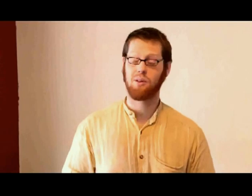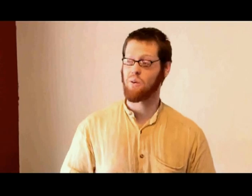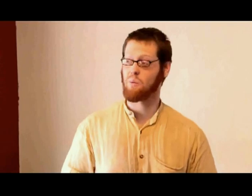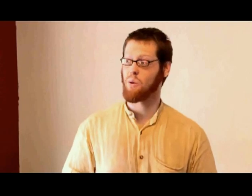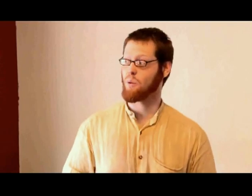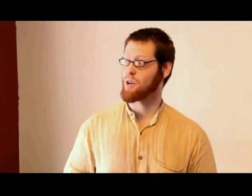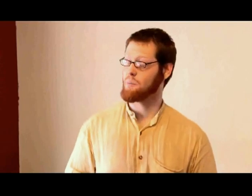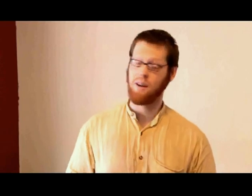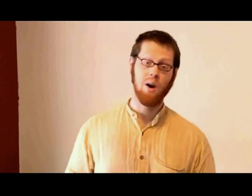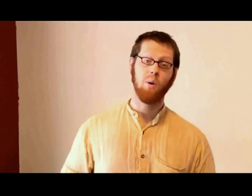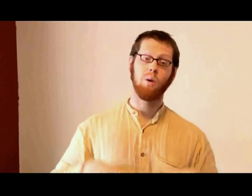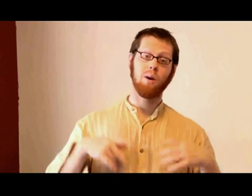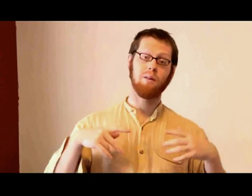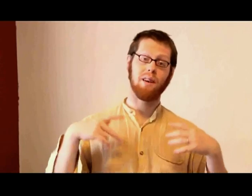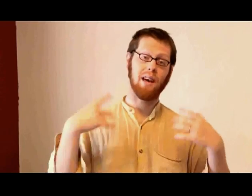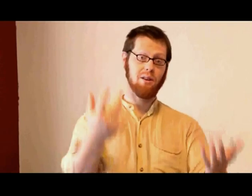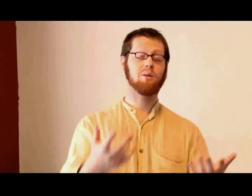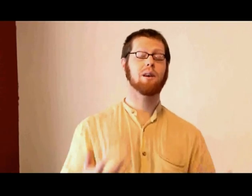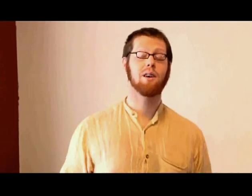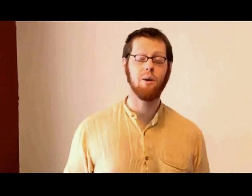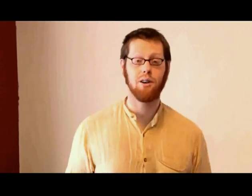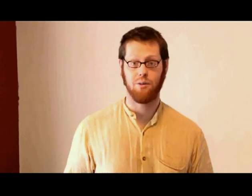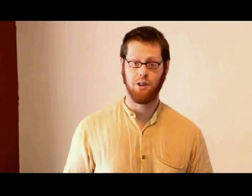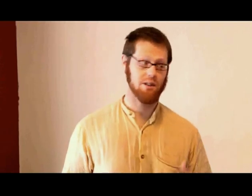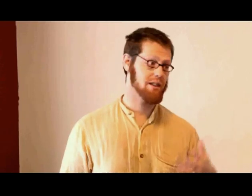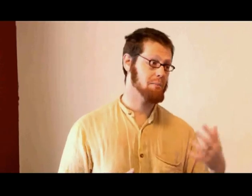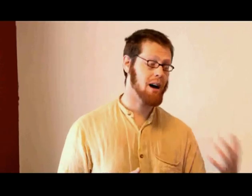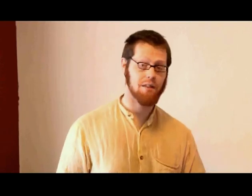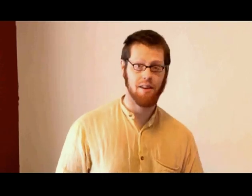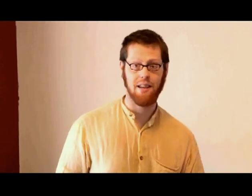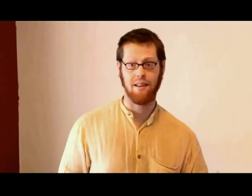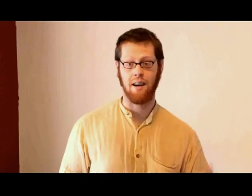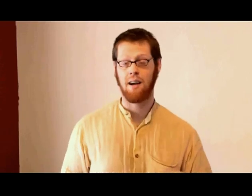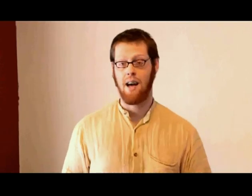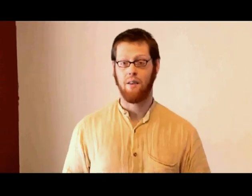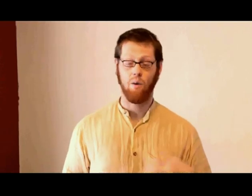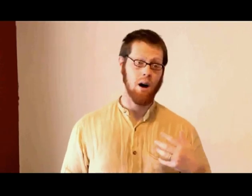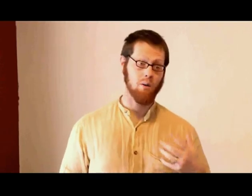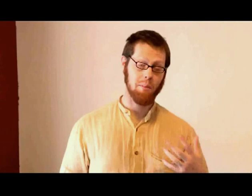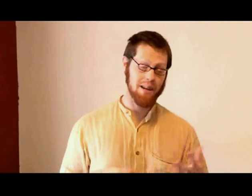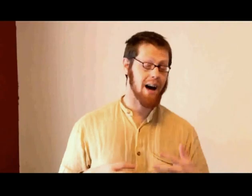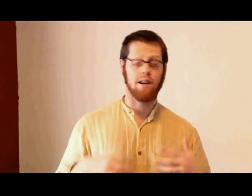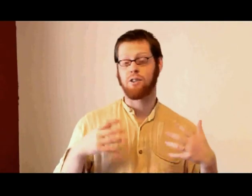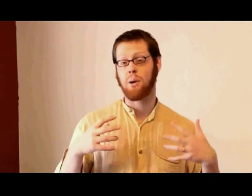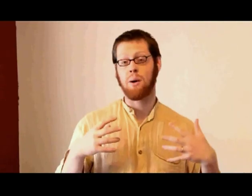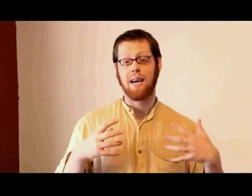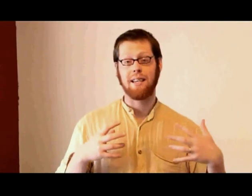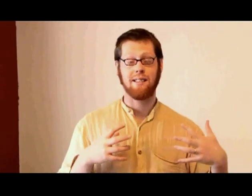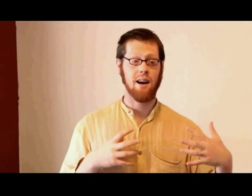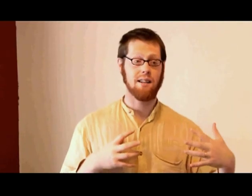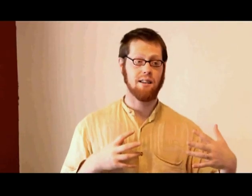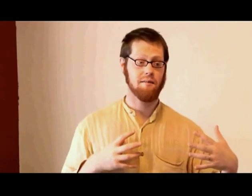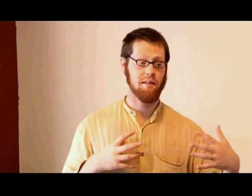books that were more important to me were the Hindu and yoga traditions and the Bhagavad Gita and the Ramayana. So it's not as if